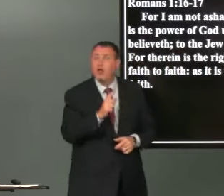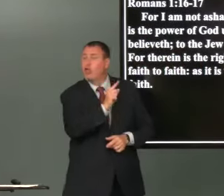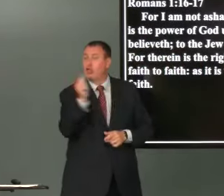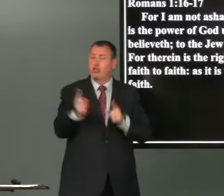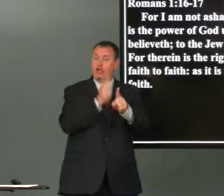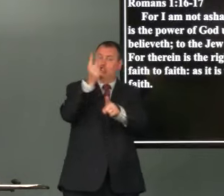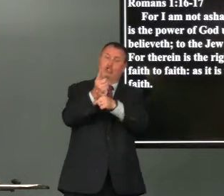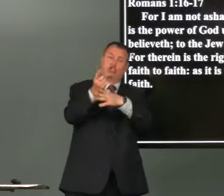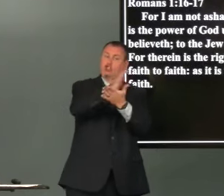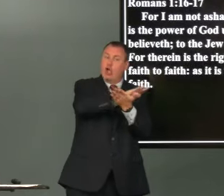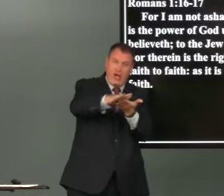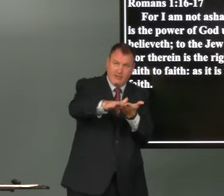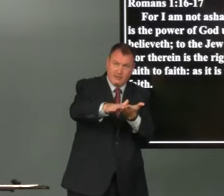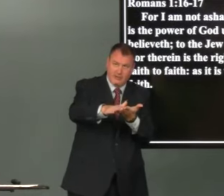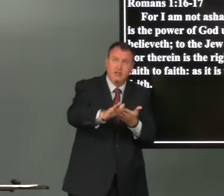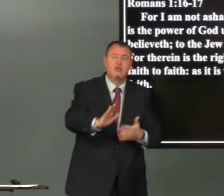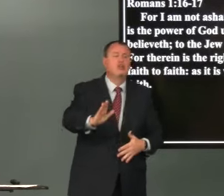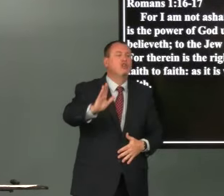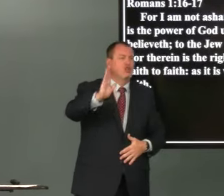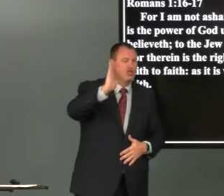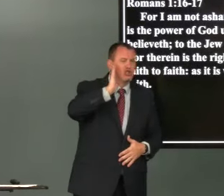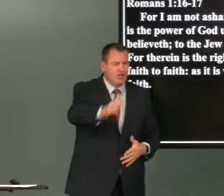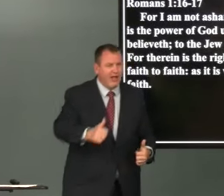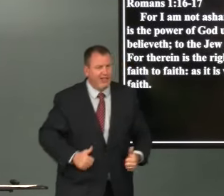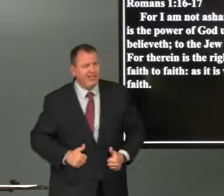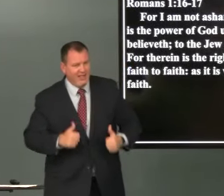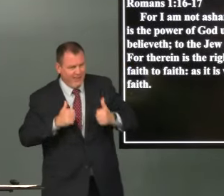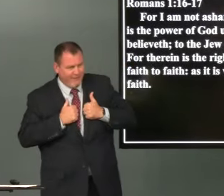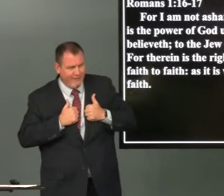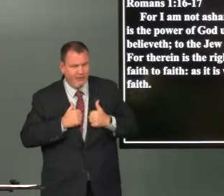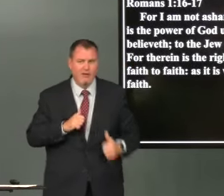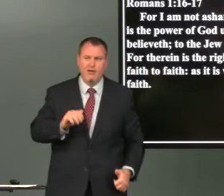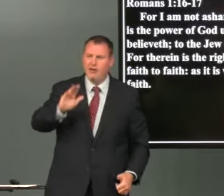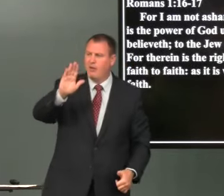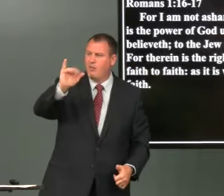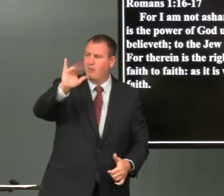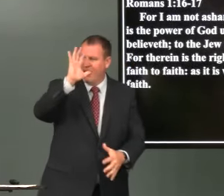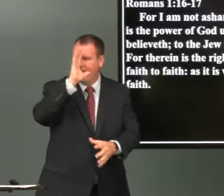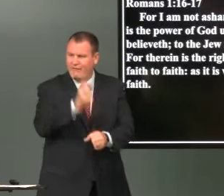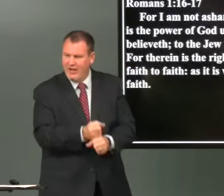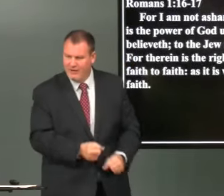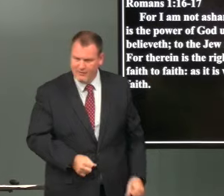the just shall live by faith